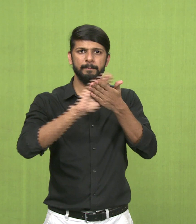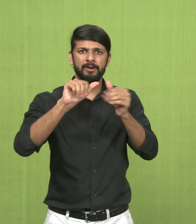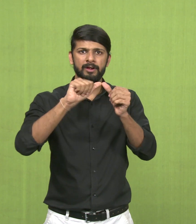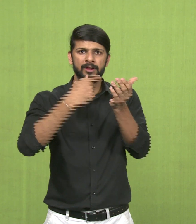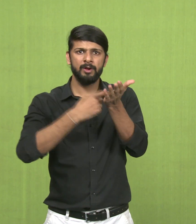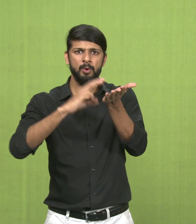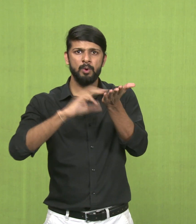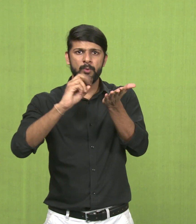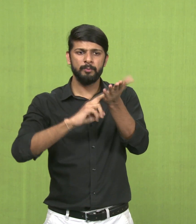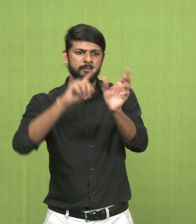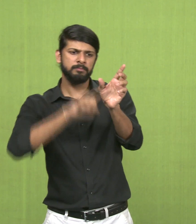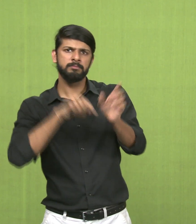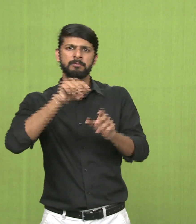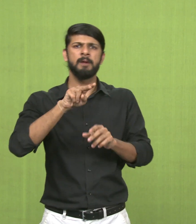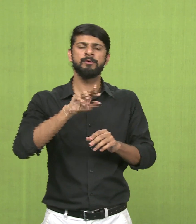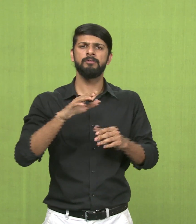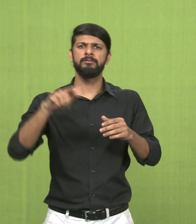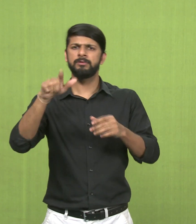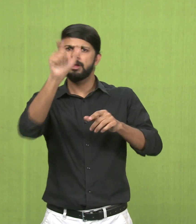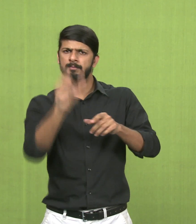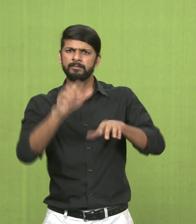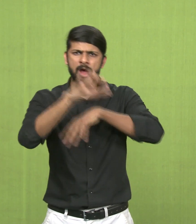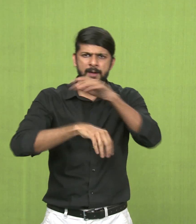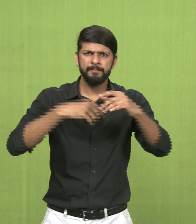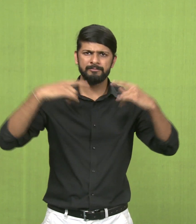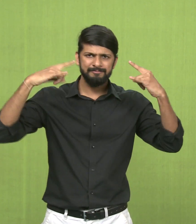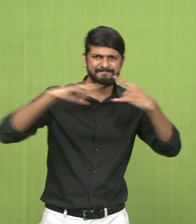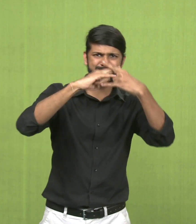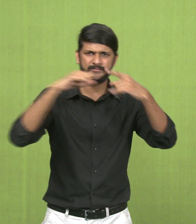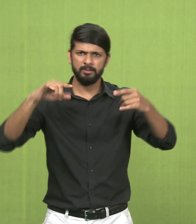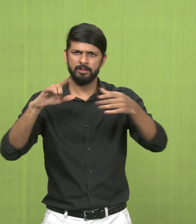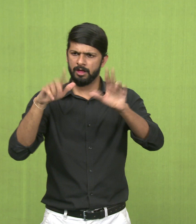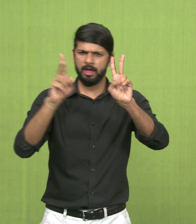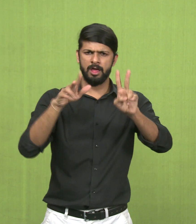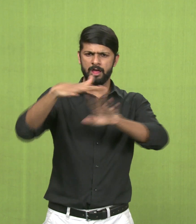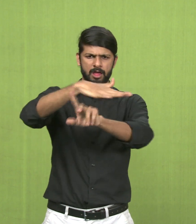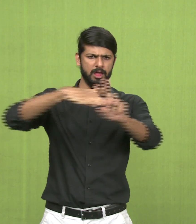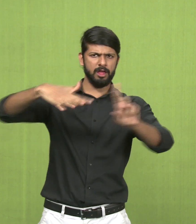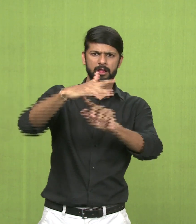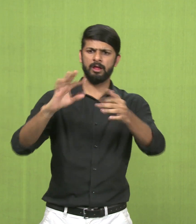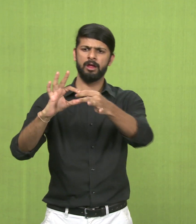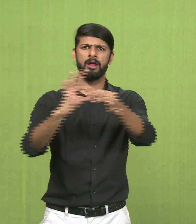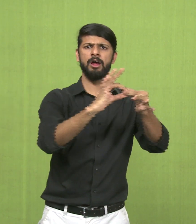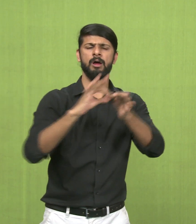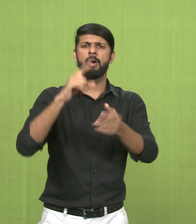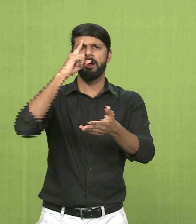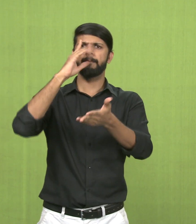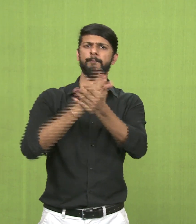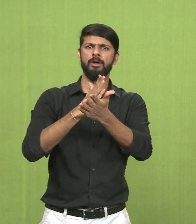Third is harmony. Harmony. In a work of art, you see there are two bulls here and there's harmony